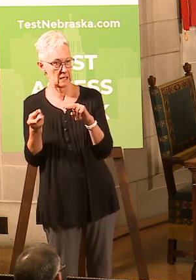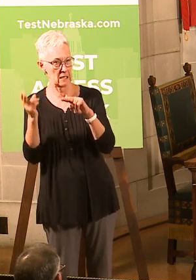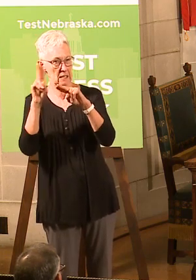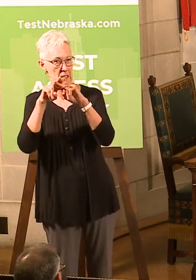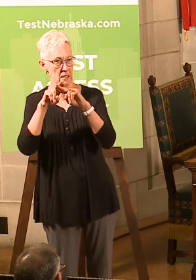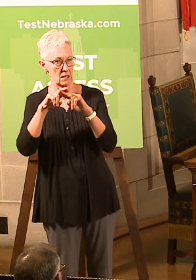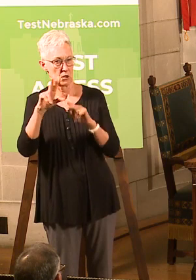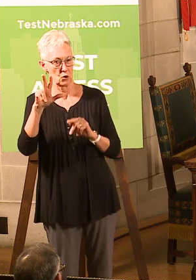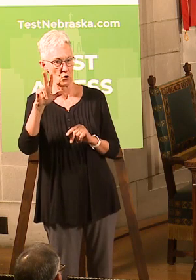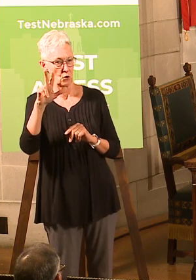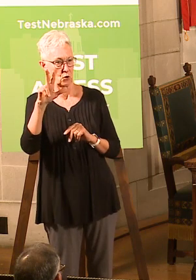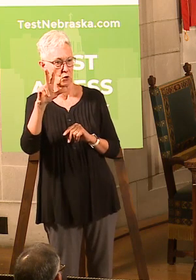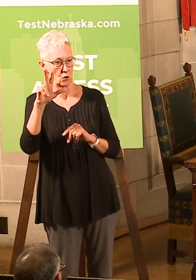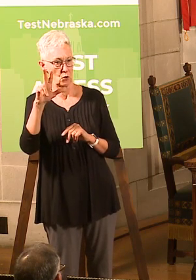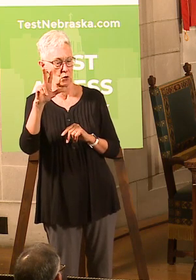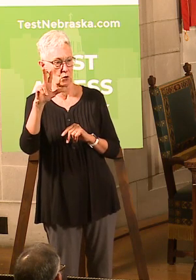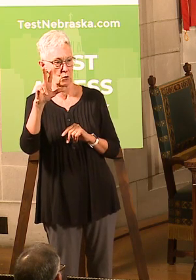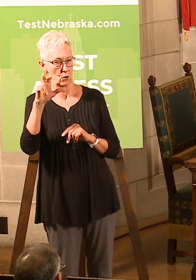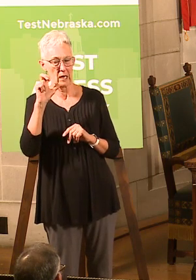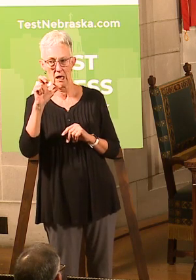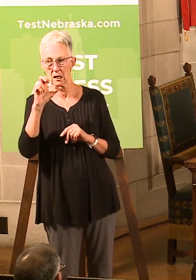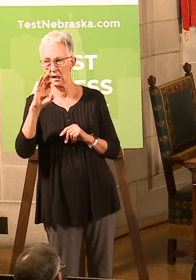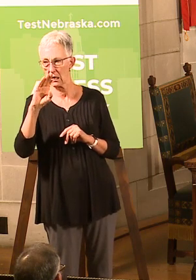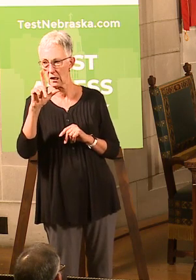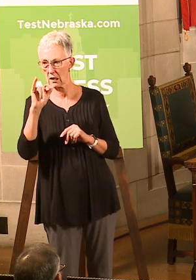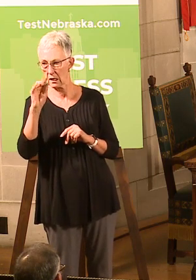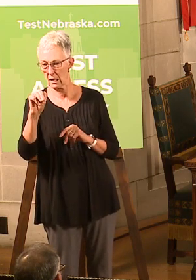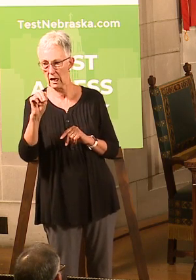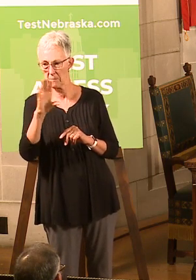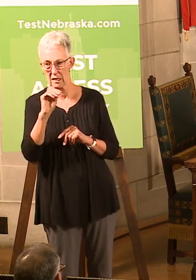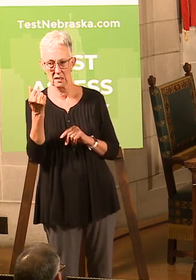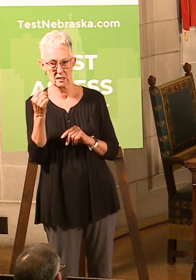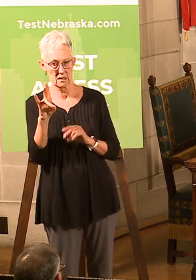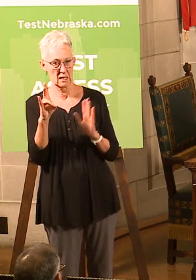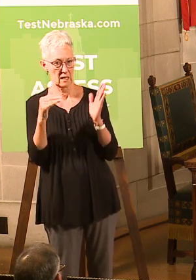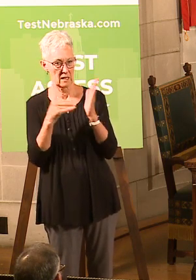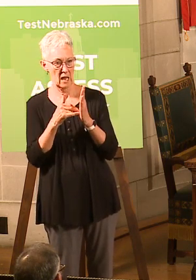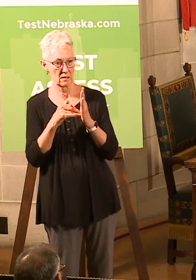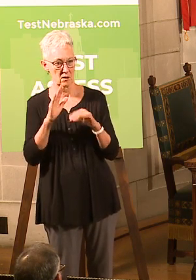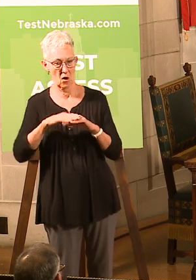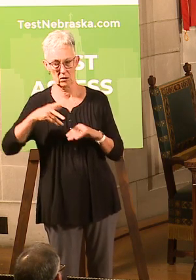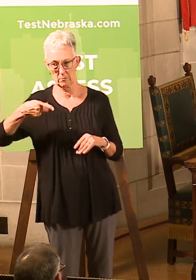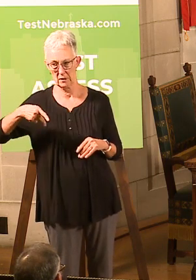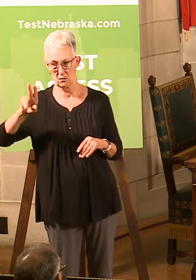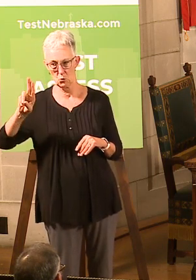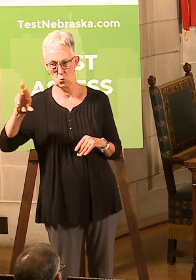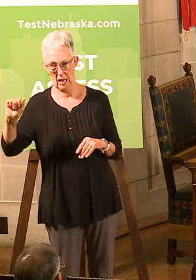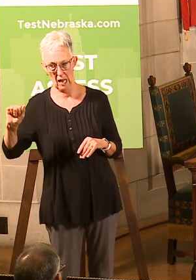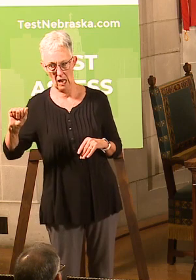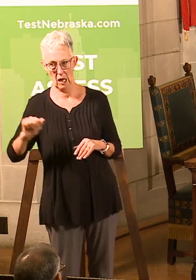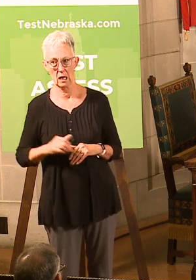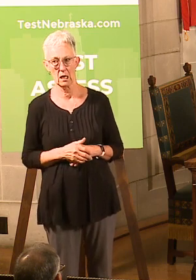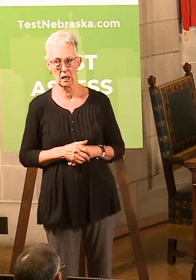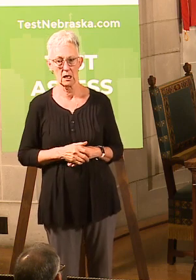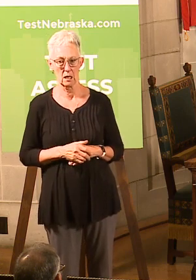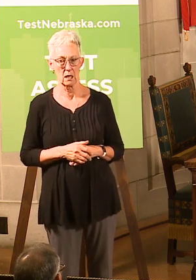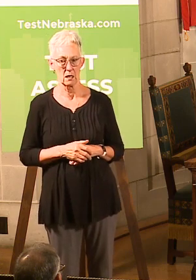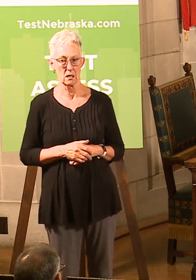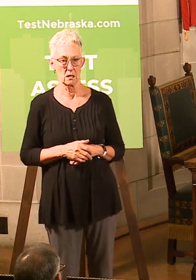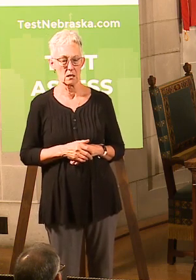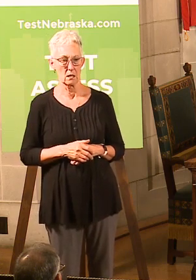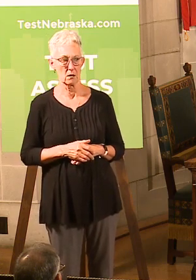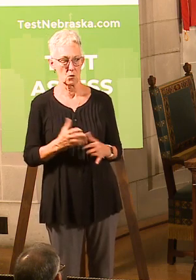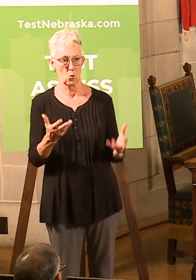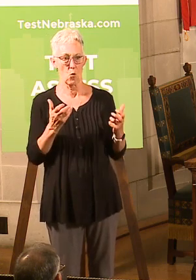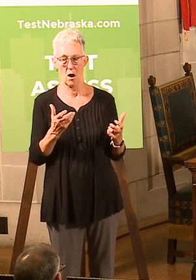short of 300 PUC claims now, and about 17,000 on the PUA side. And I'd just like to